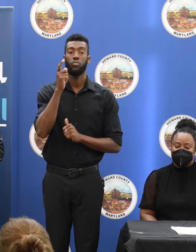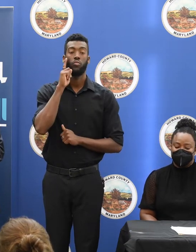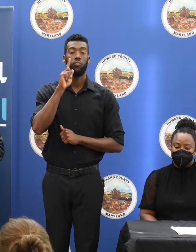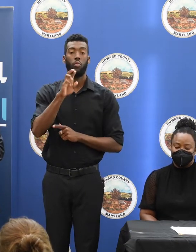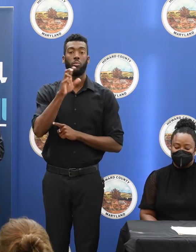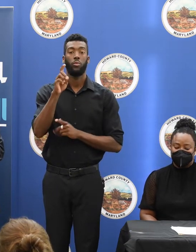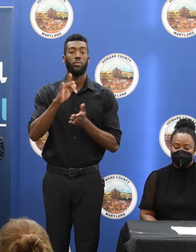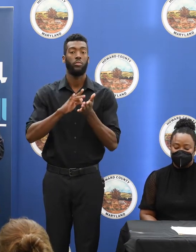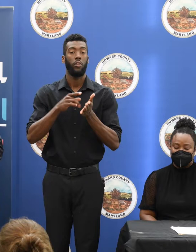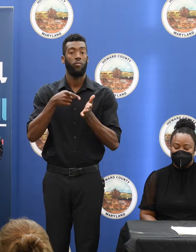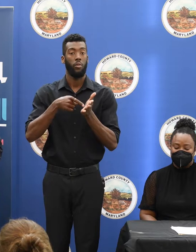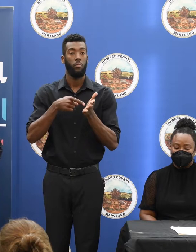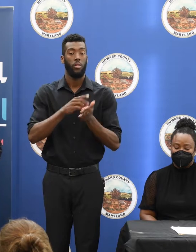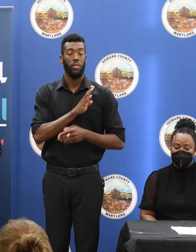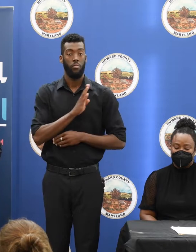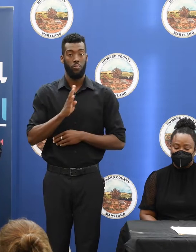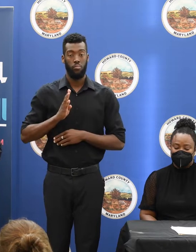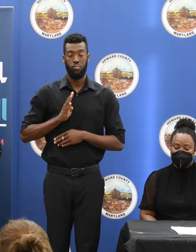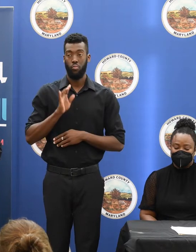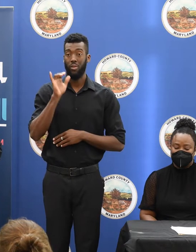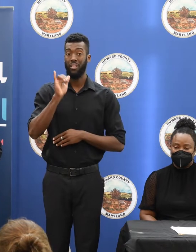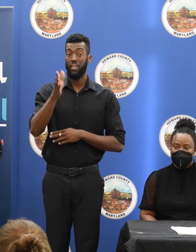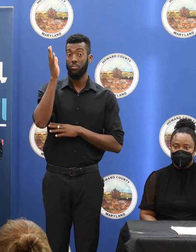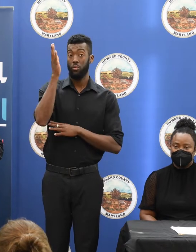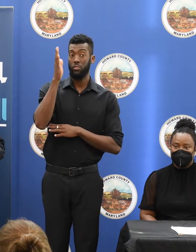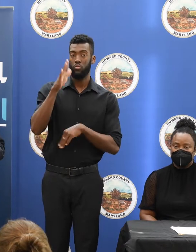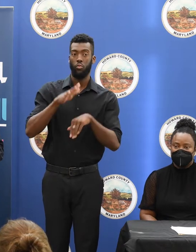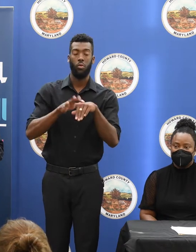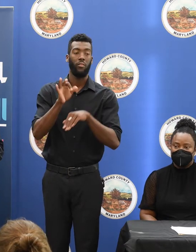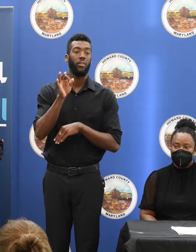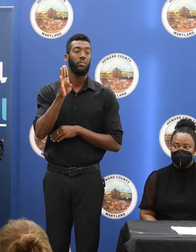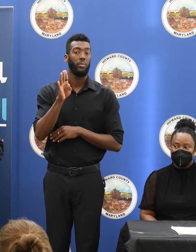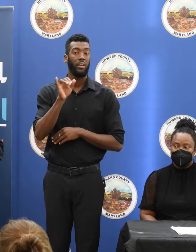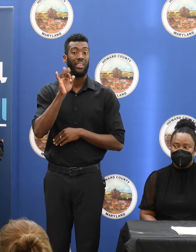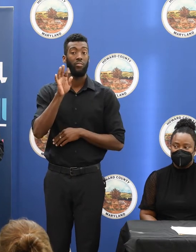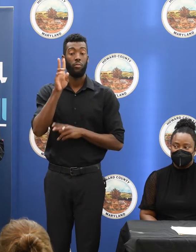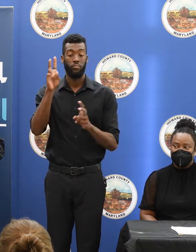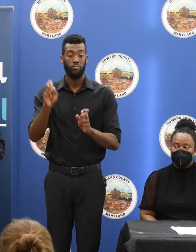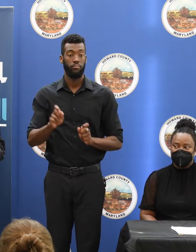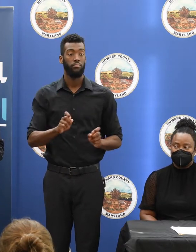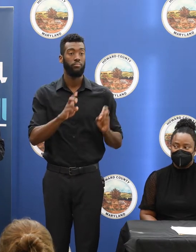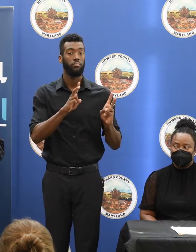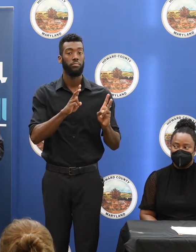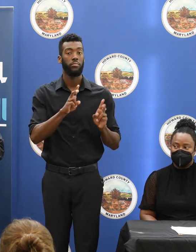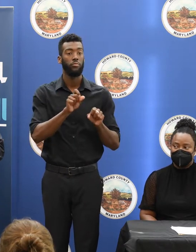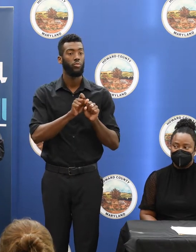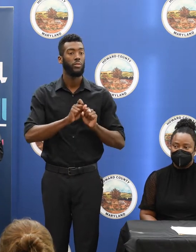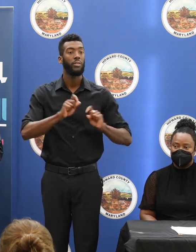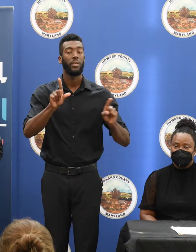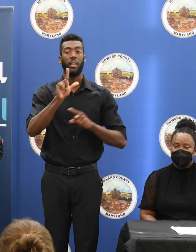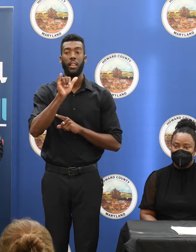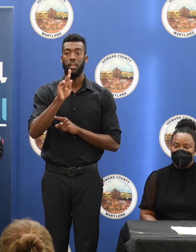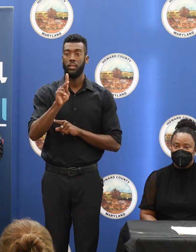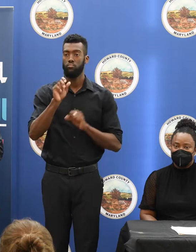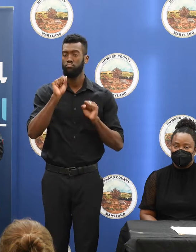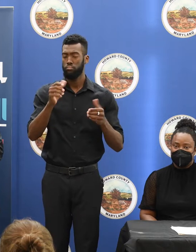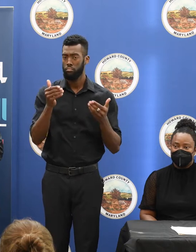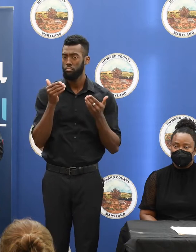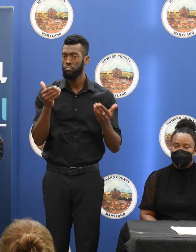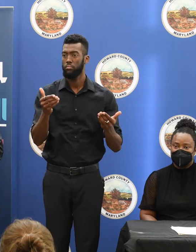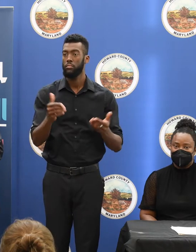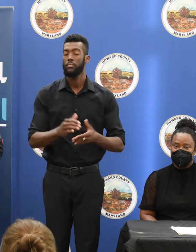night and that is on our Facebook page. If you want to take that link and send it around to people we encourage you